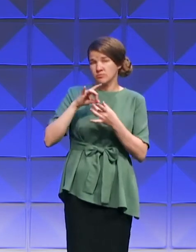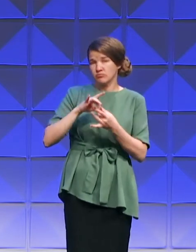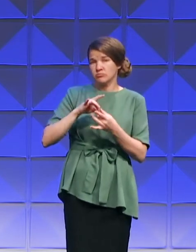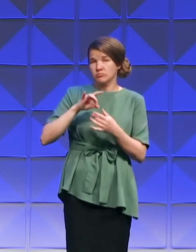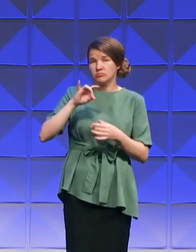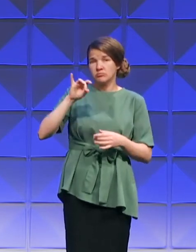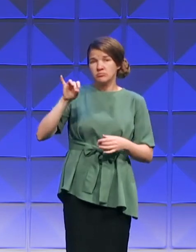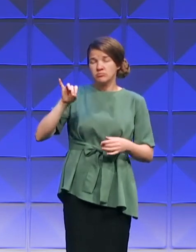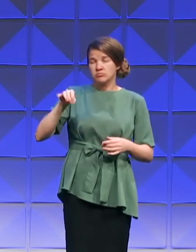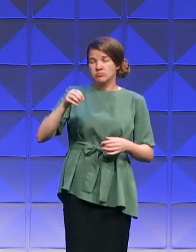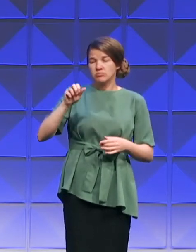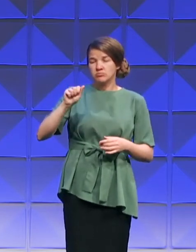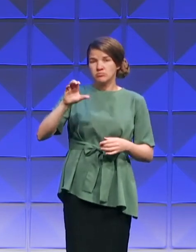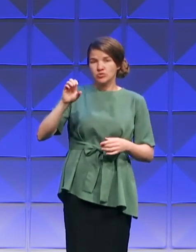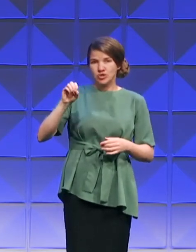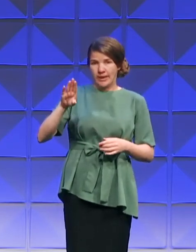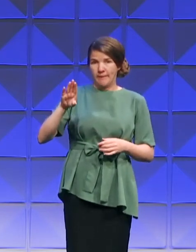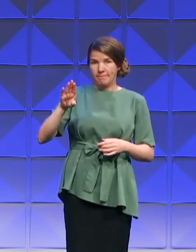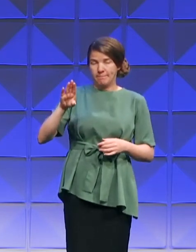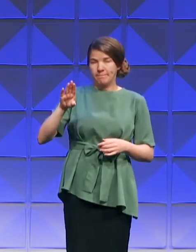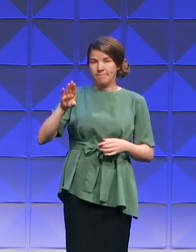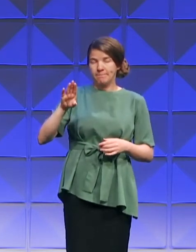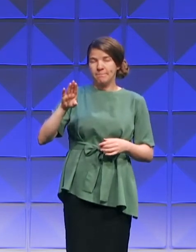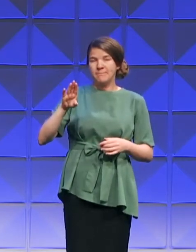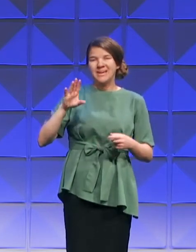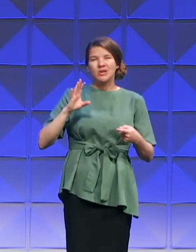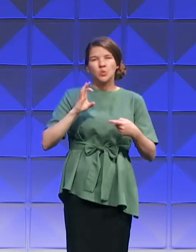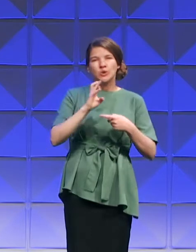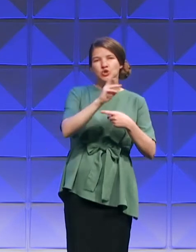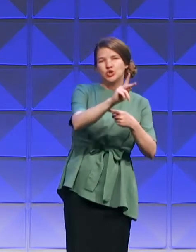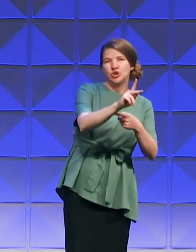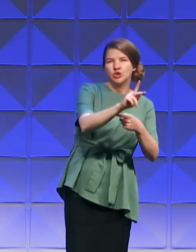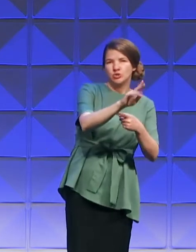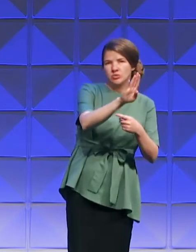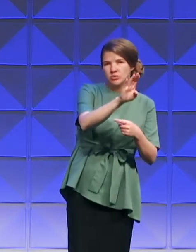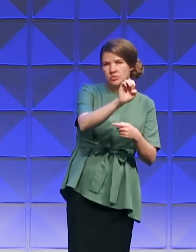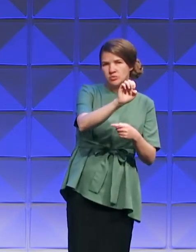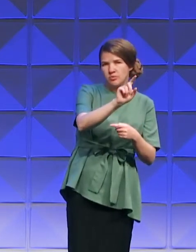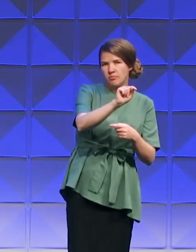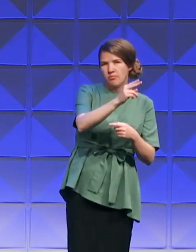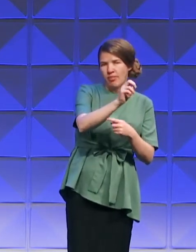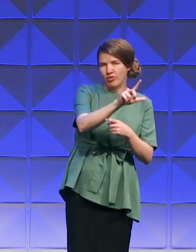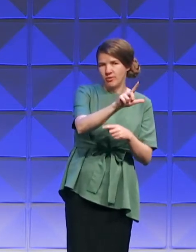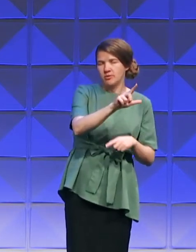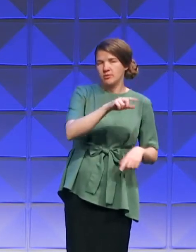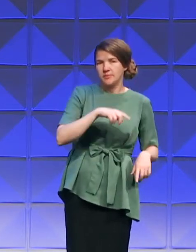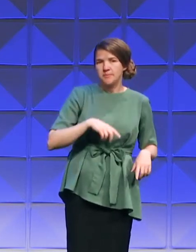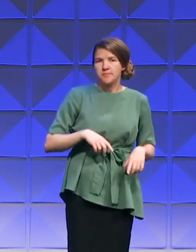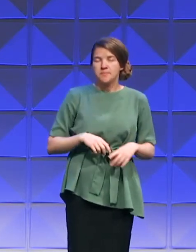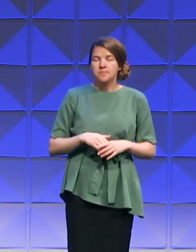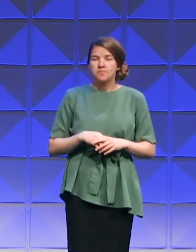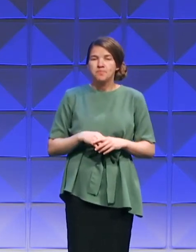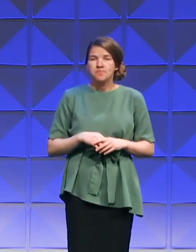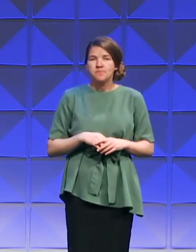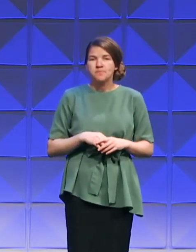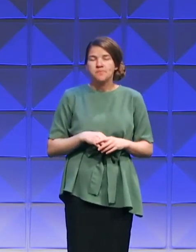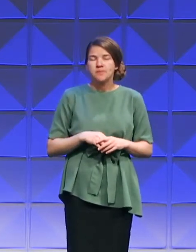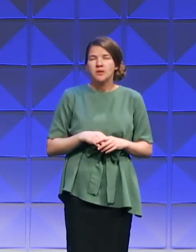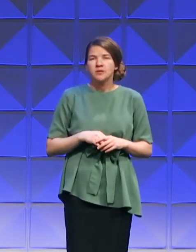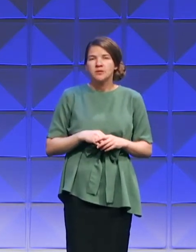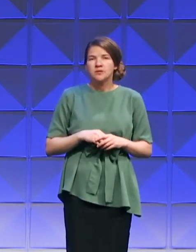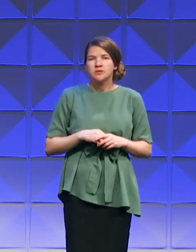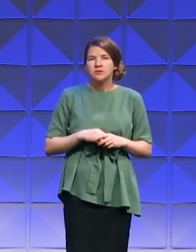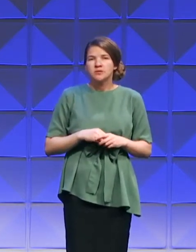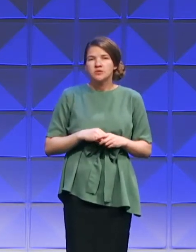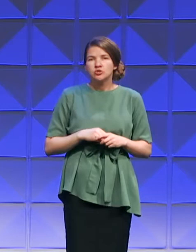his return to Bethel. His return to Bethel. In order to fully capture what's taking place